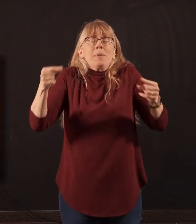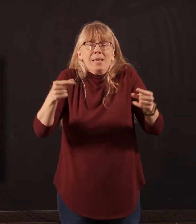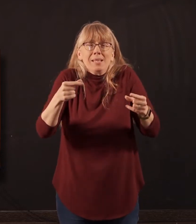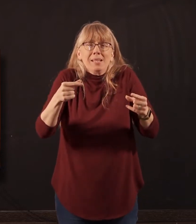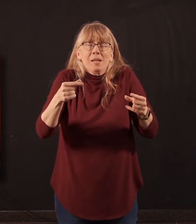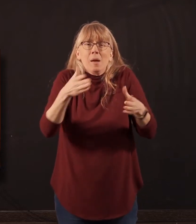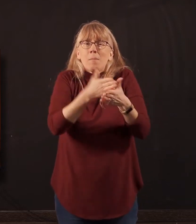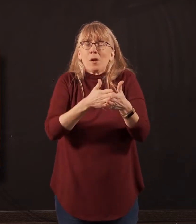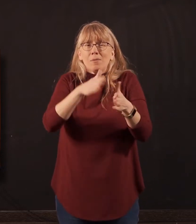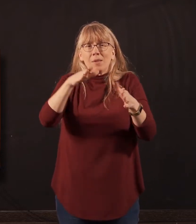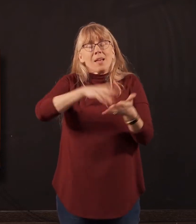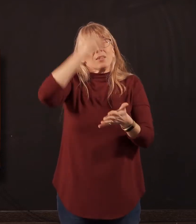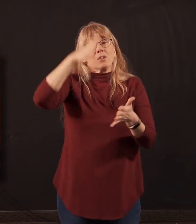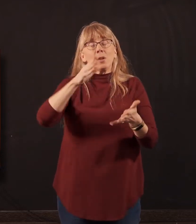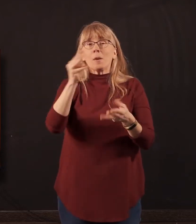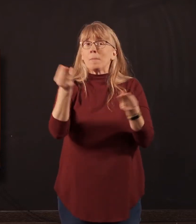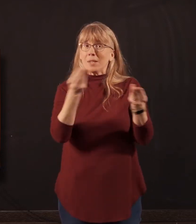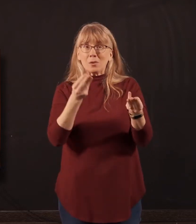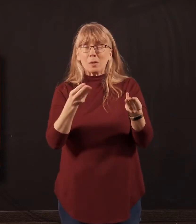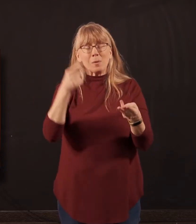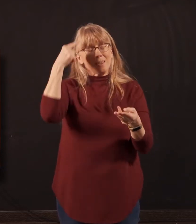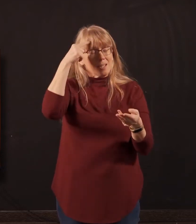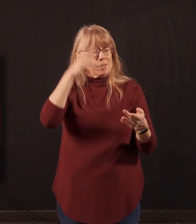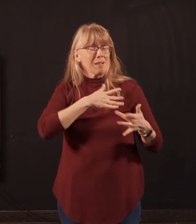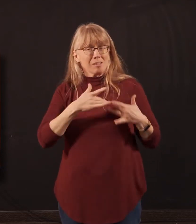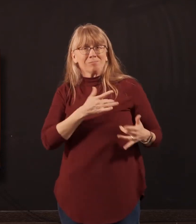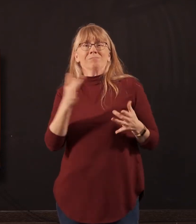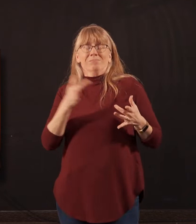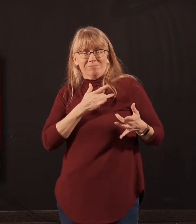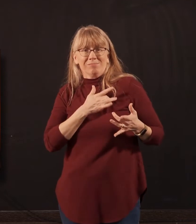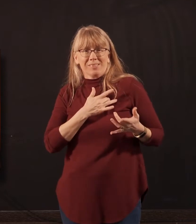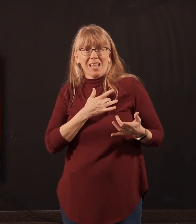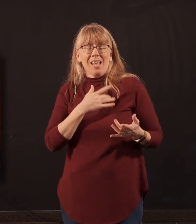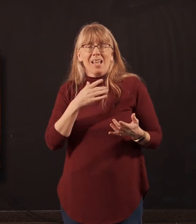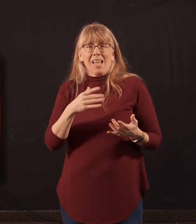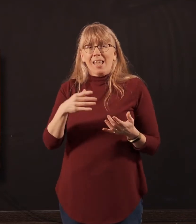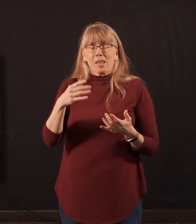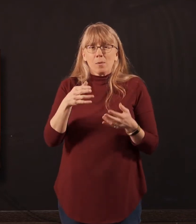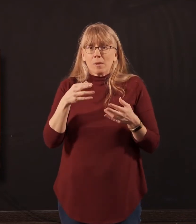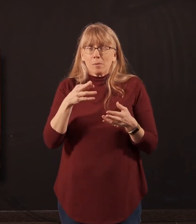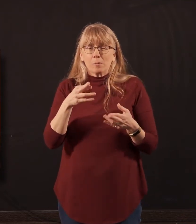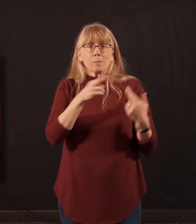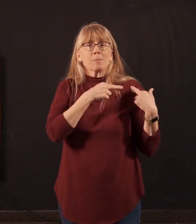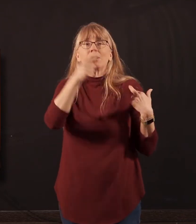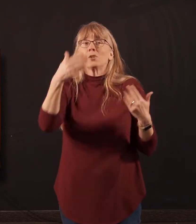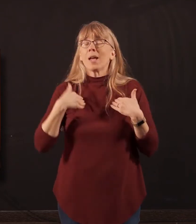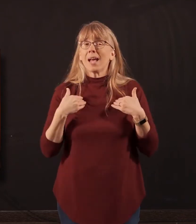student ministry. And when we think about the heartbeat of our student ministry and the role that you guys have played in shaping it, investing in younger students,